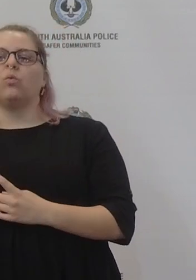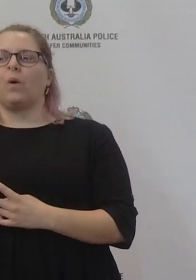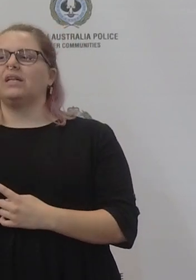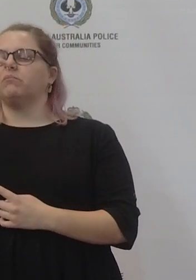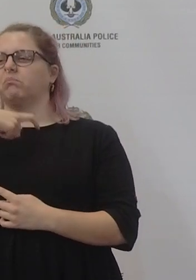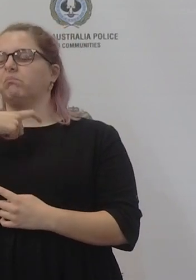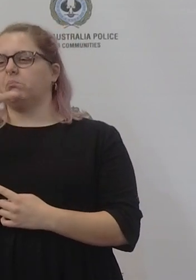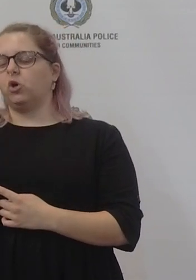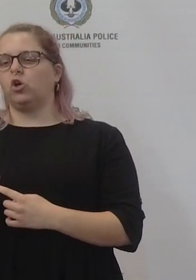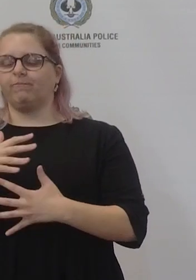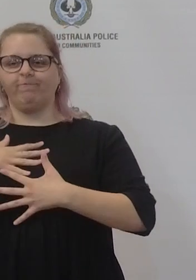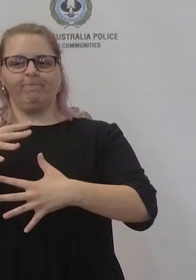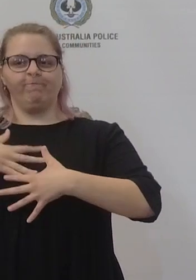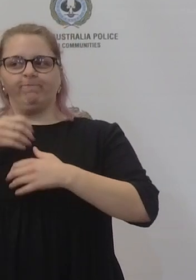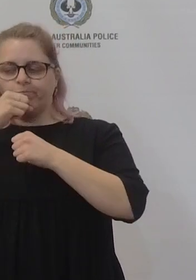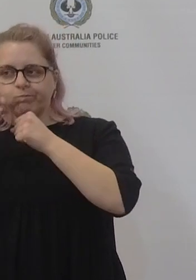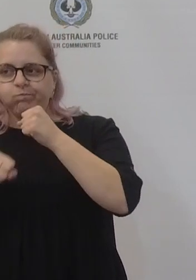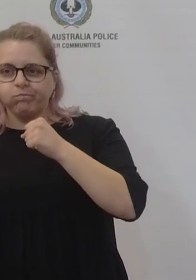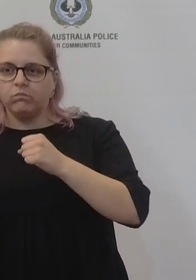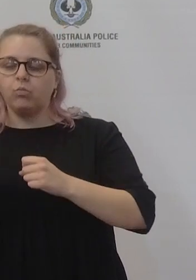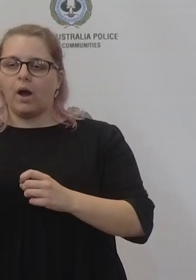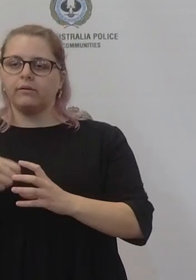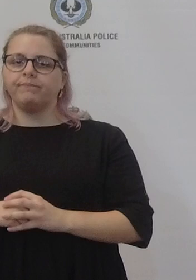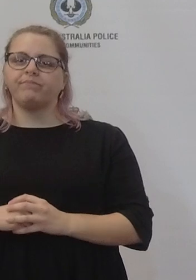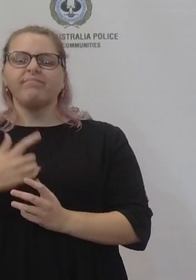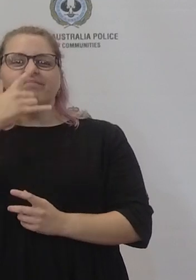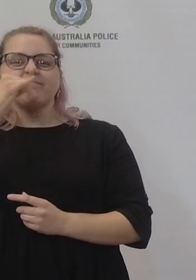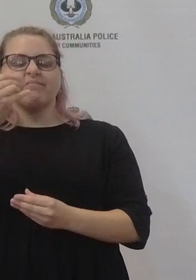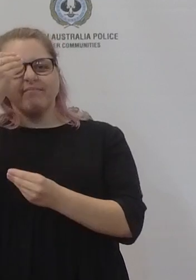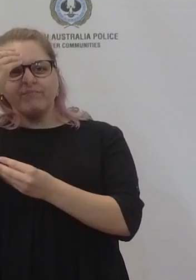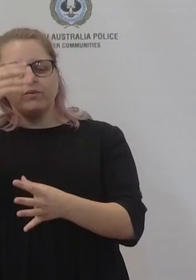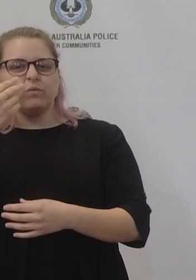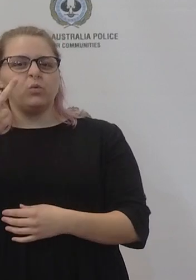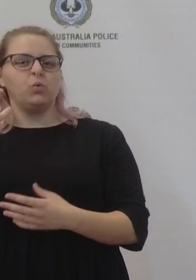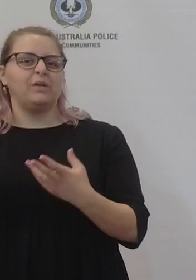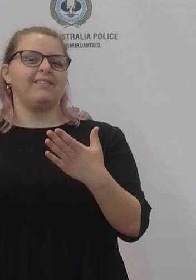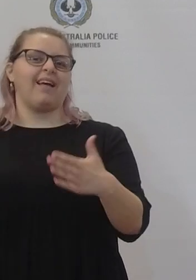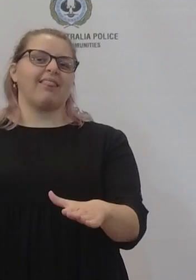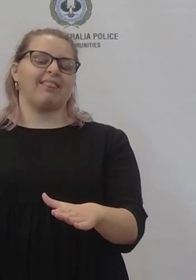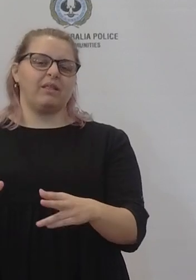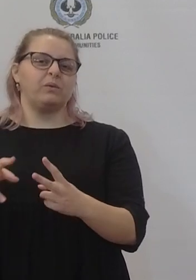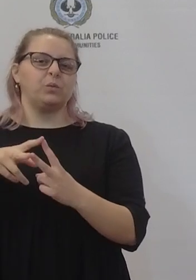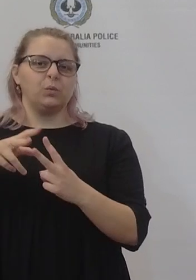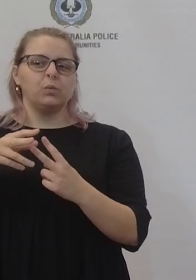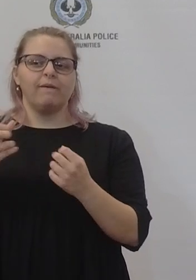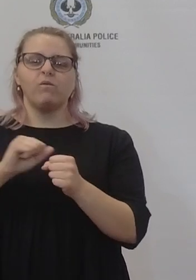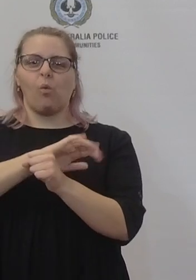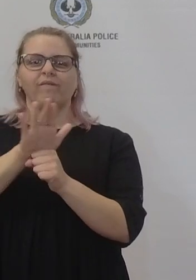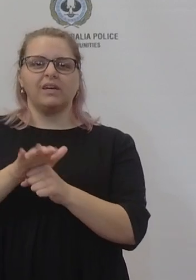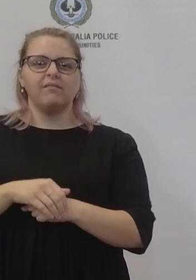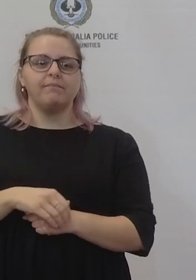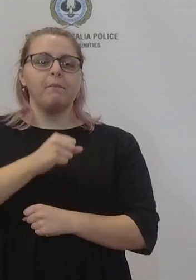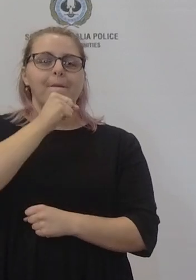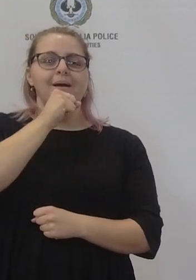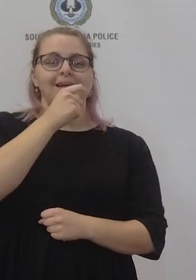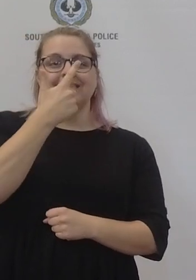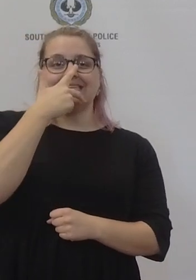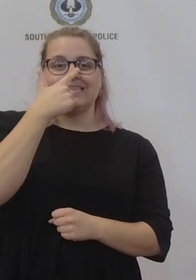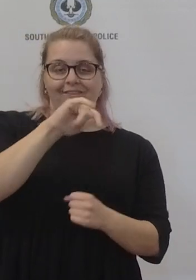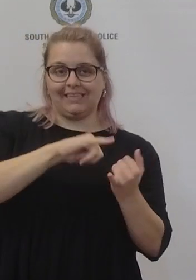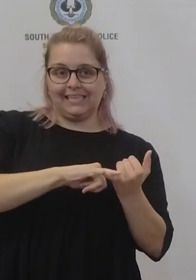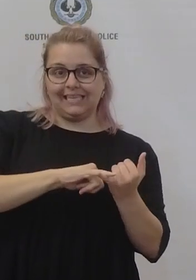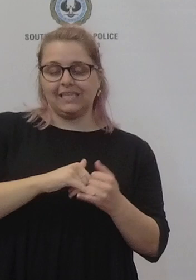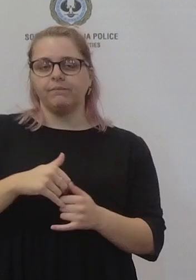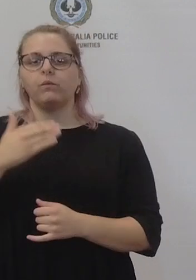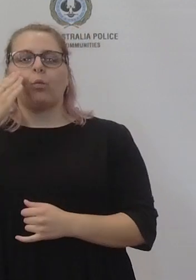um I do have to report we've had two deaths today um associated with COVID and a man in his 70s and a woman in